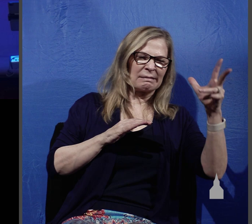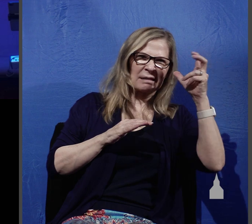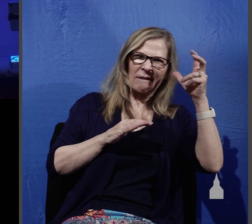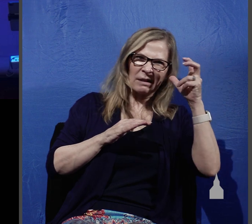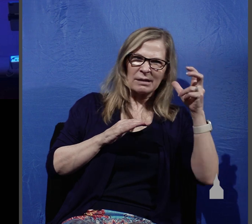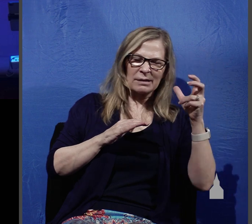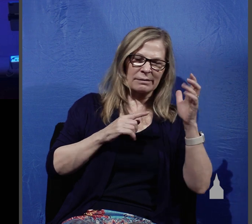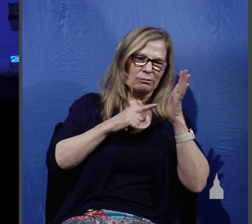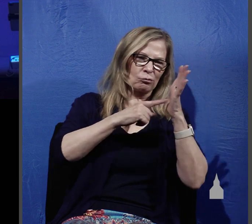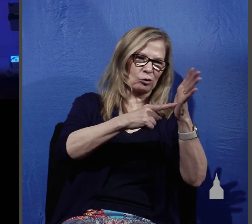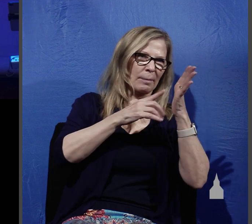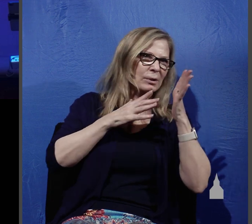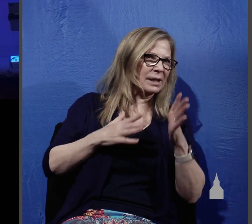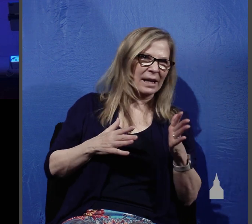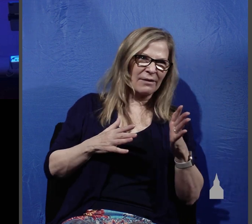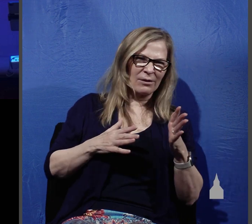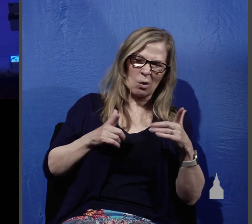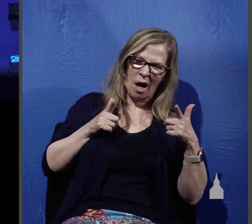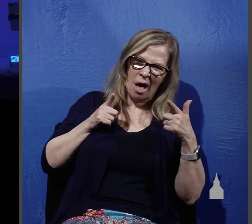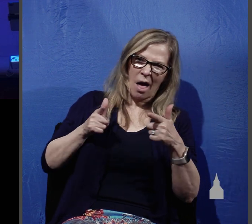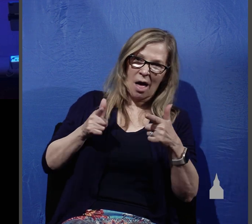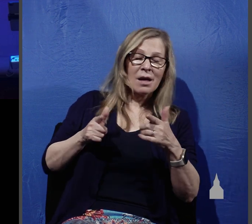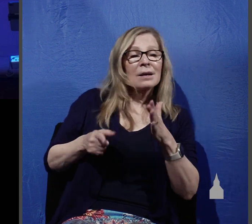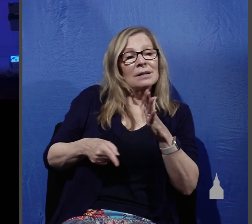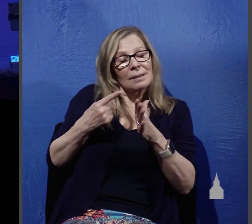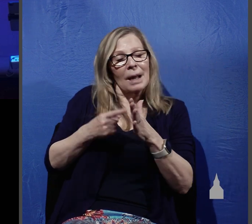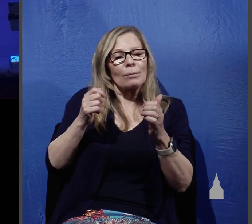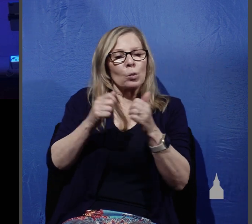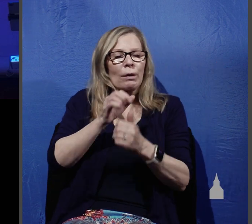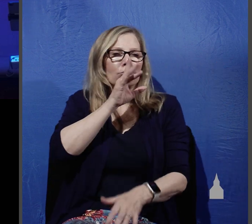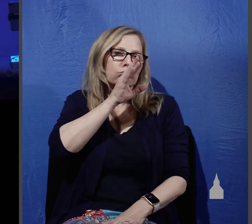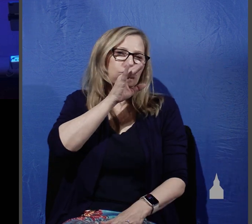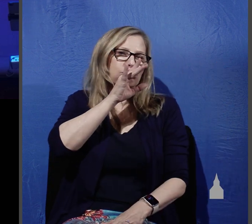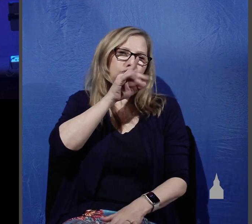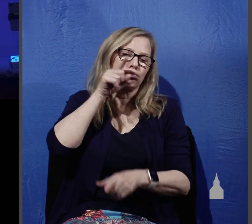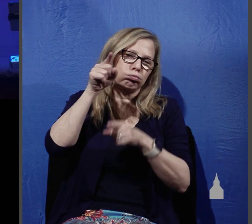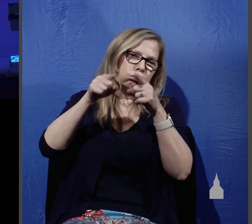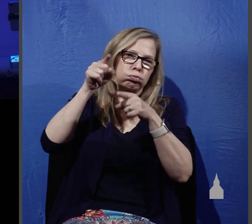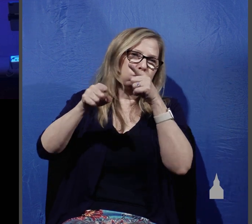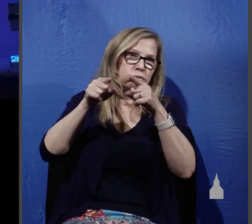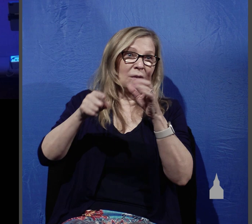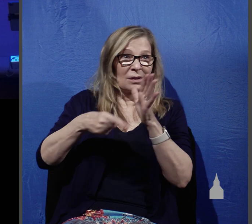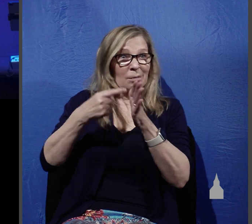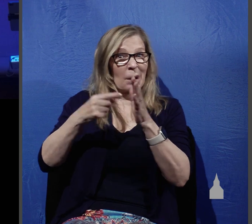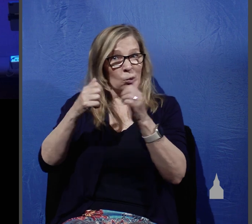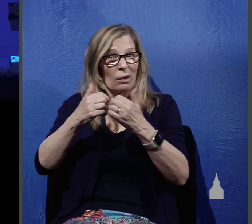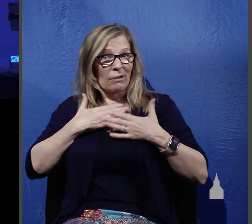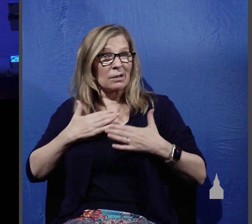agents to attack you sometimes with slander and sometimes with actual physical violence